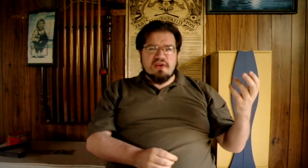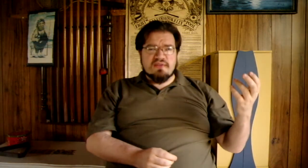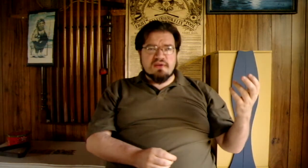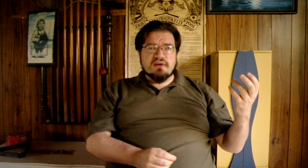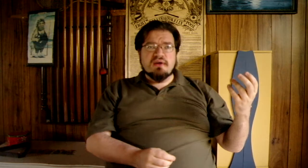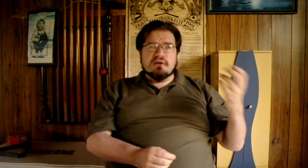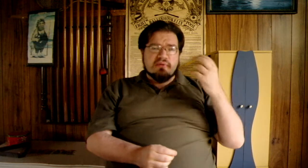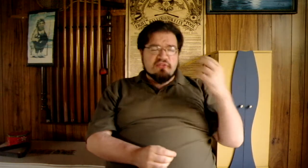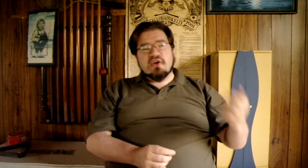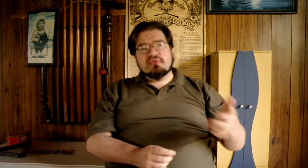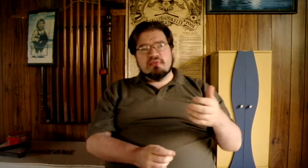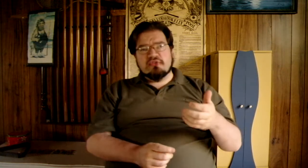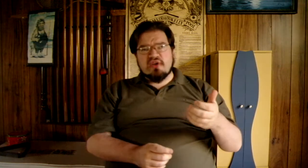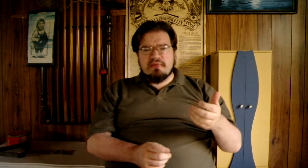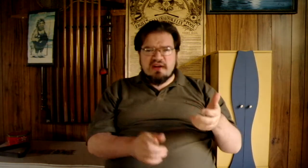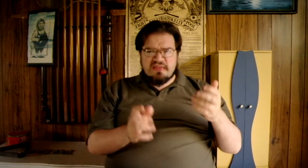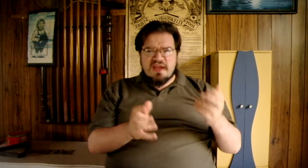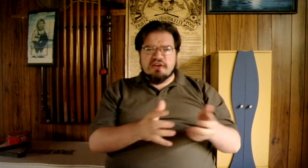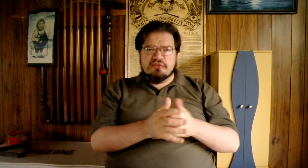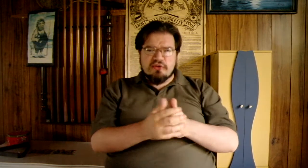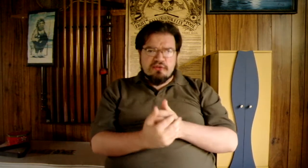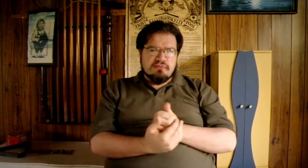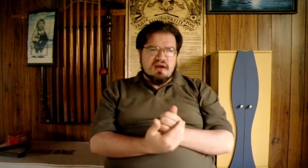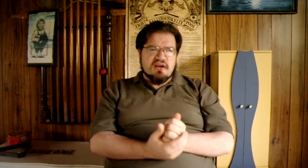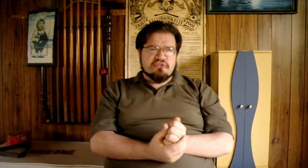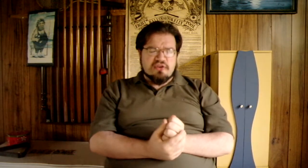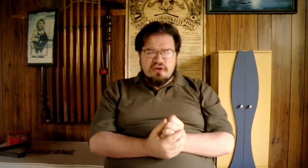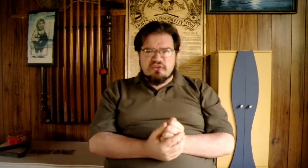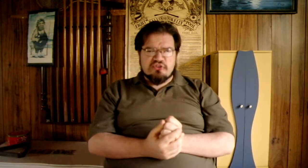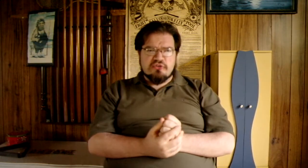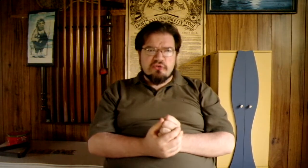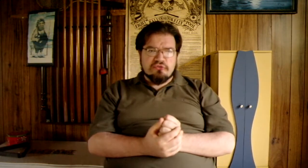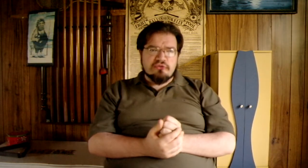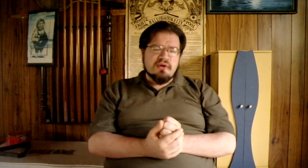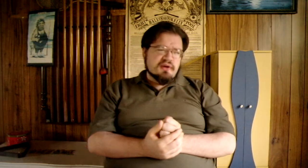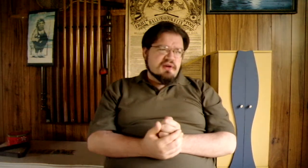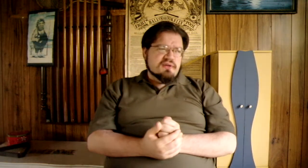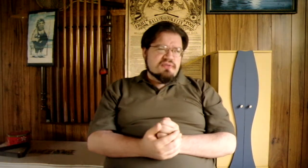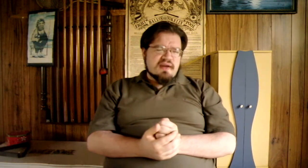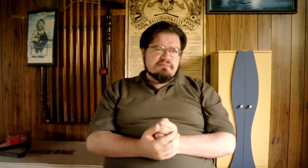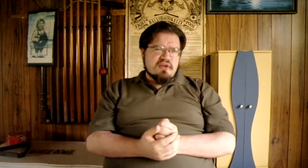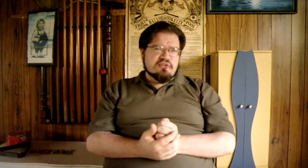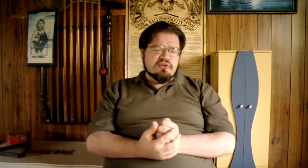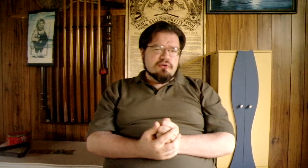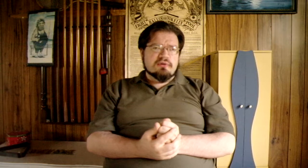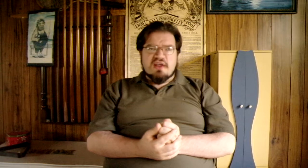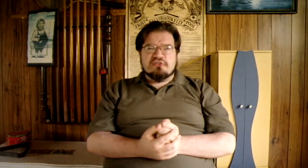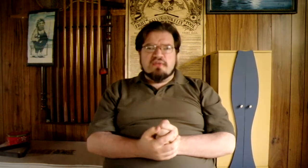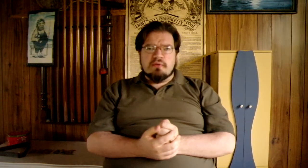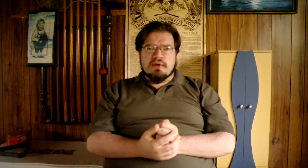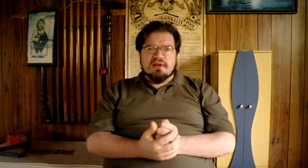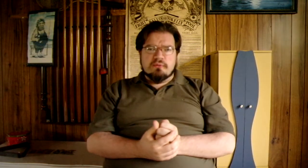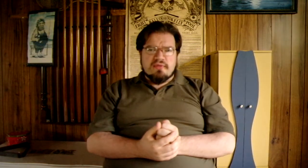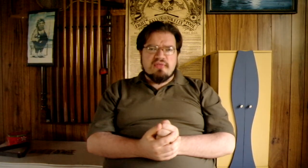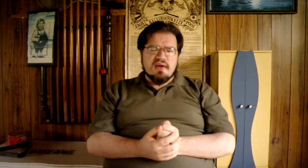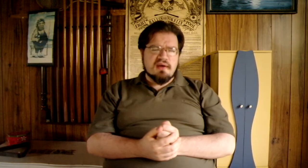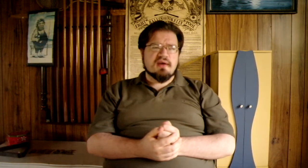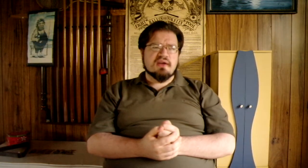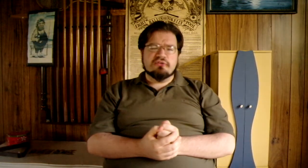that by the time someone's come out at the end of a psychology course they basically know less than they went in with and not